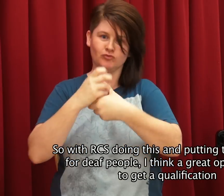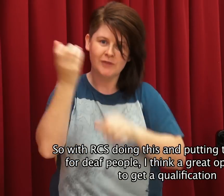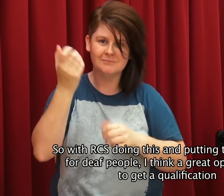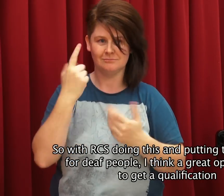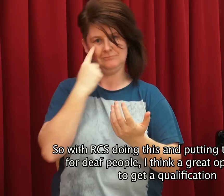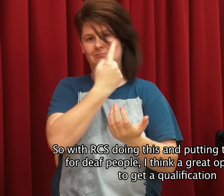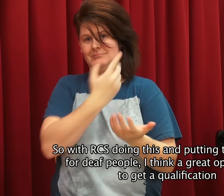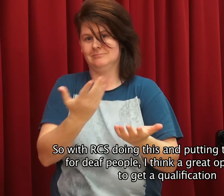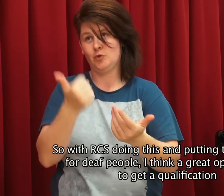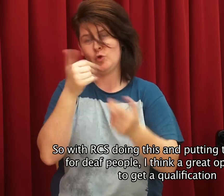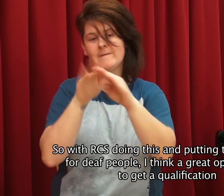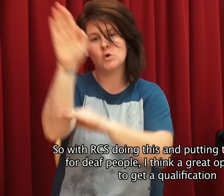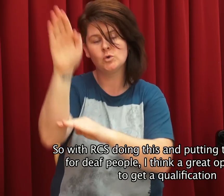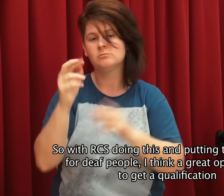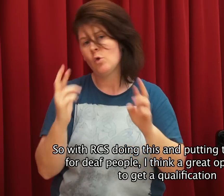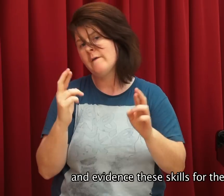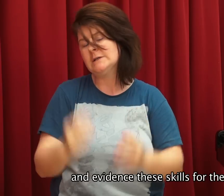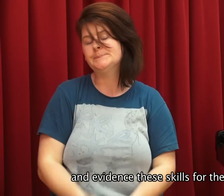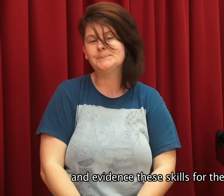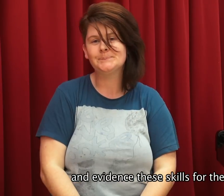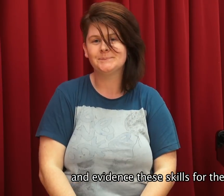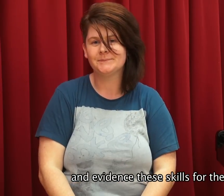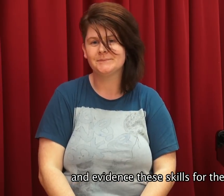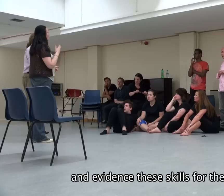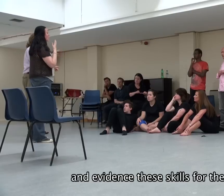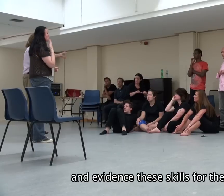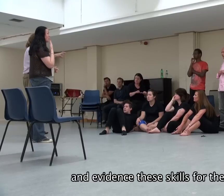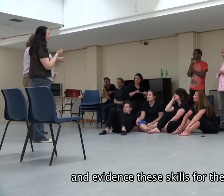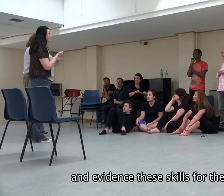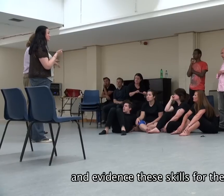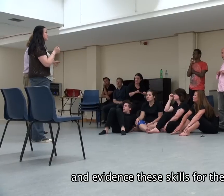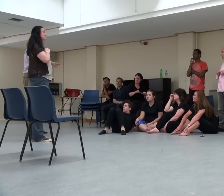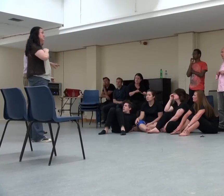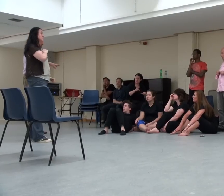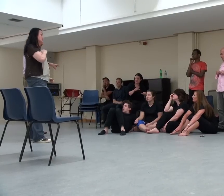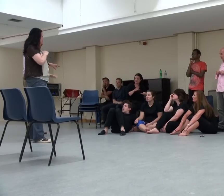people, I think it's great opportunity to get a qualification and evidence of these skills in the future.